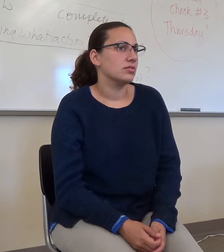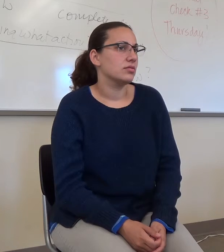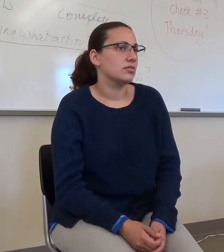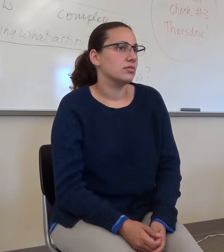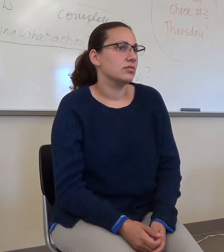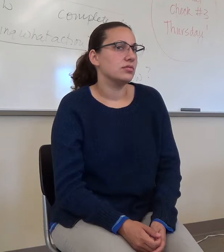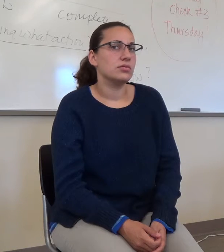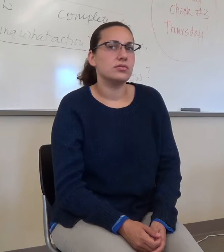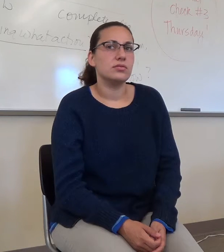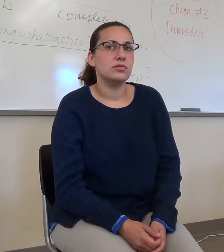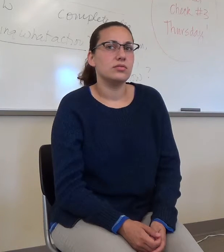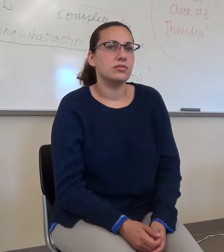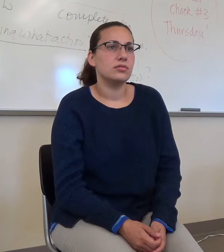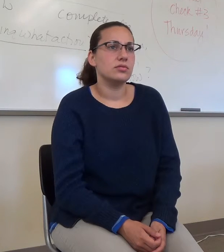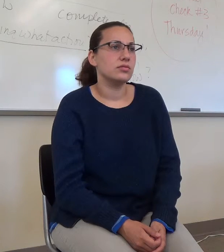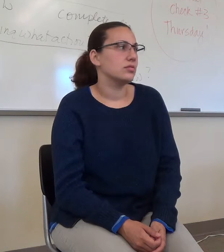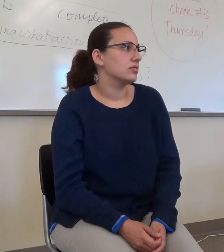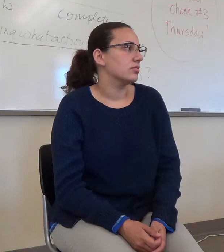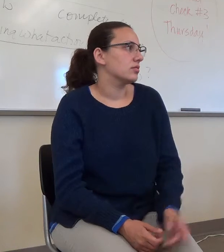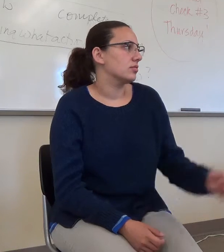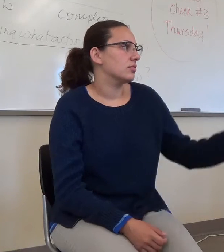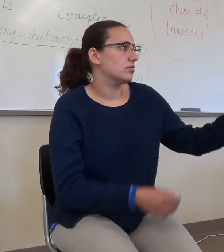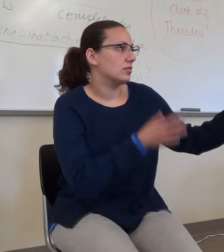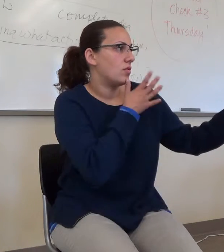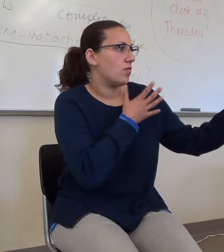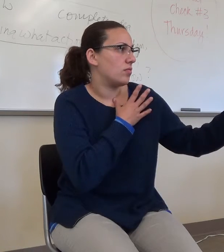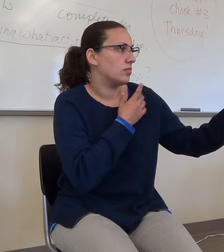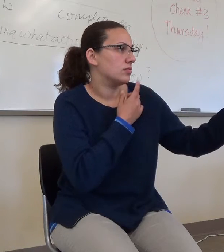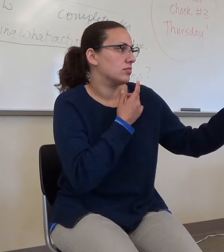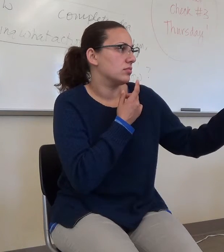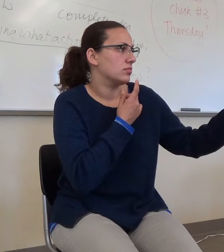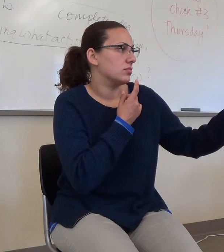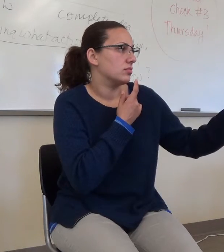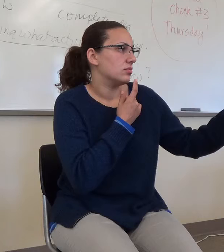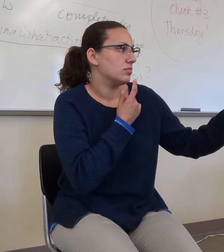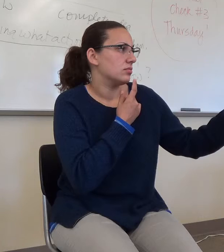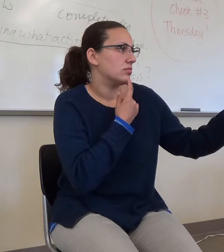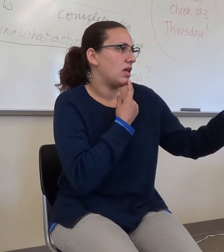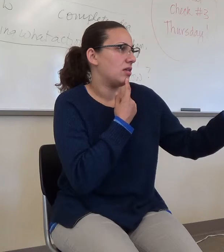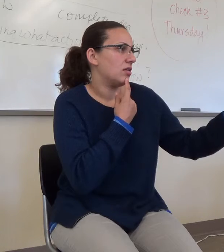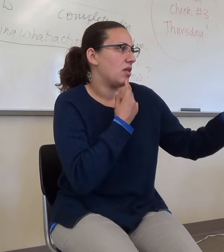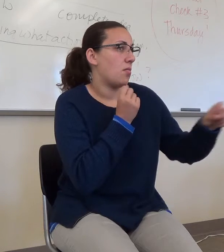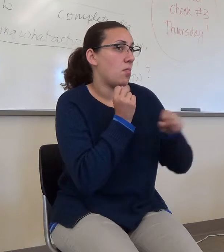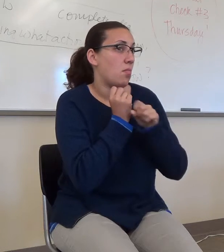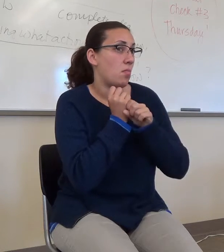Brad? Yeah. Okay. But is that, can I just write that down here?